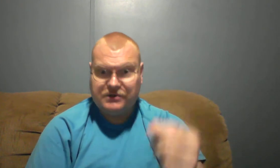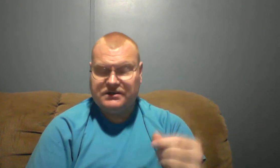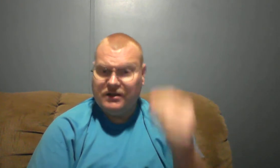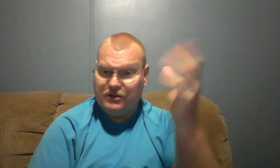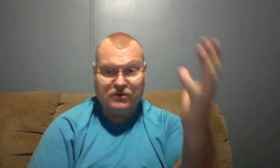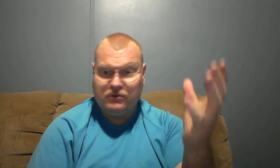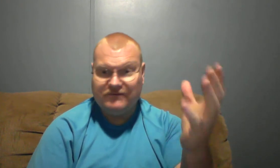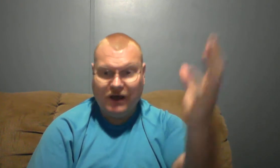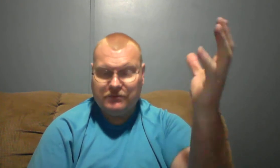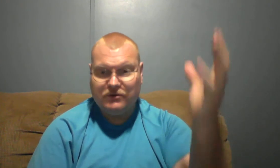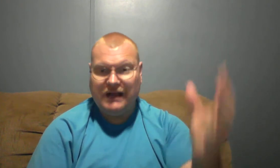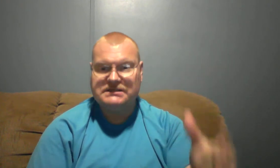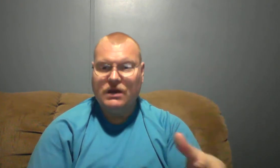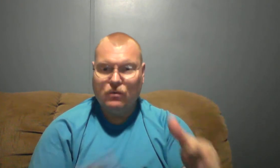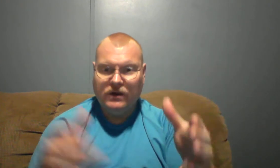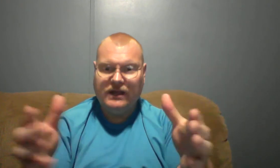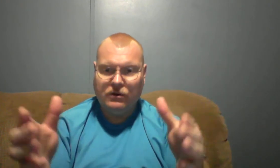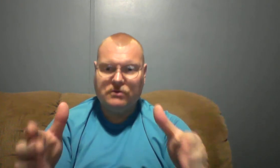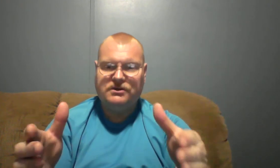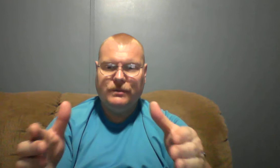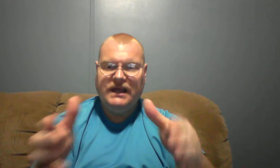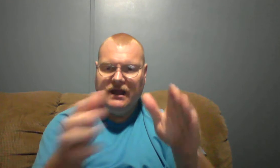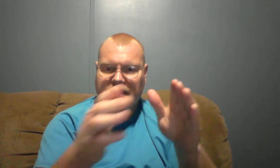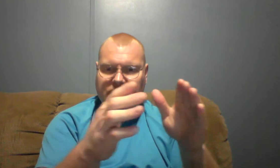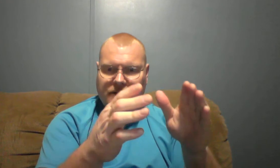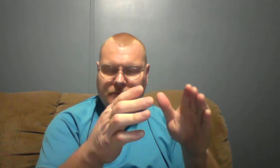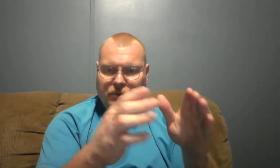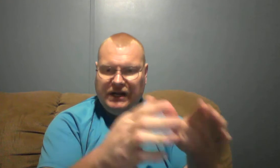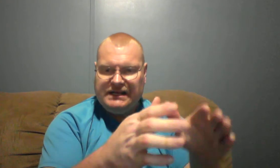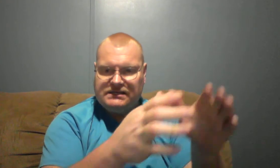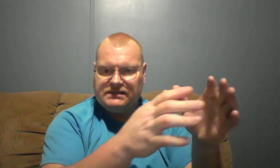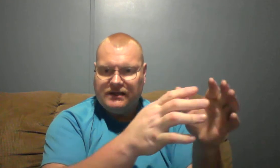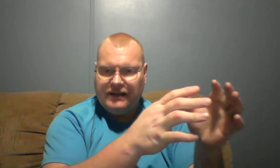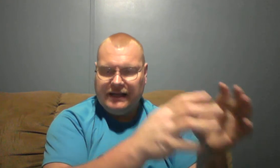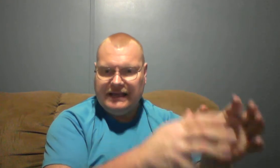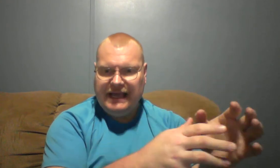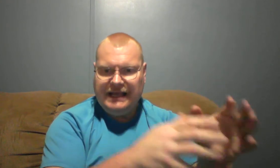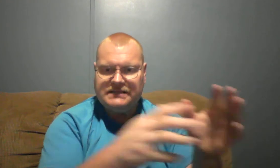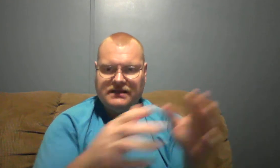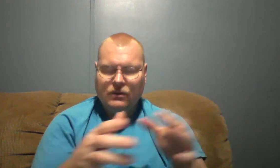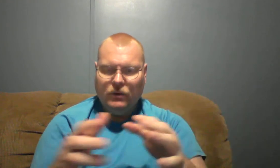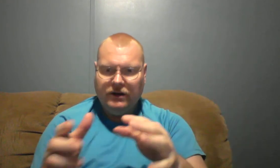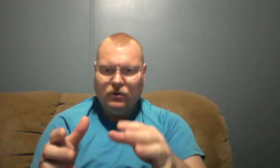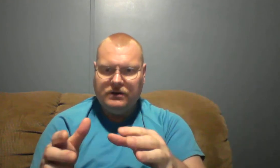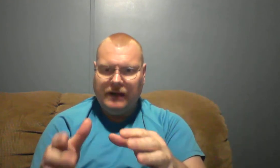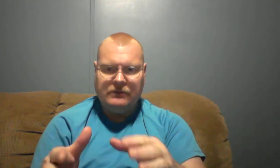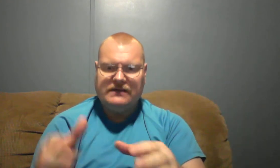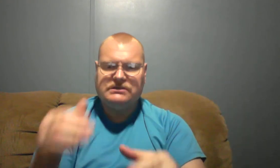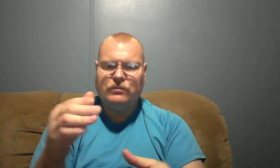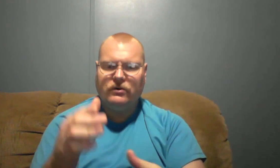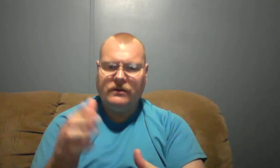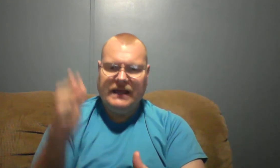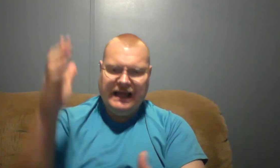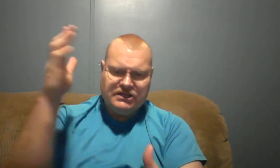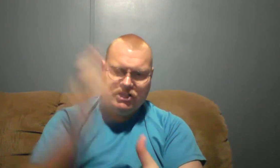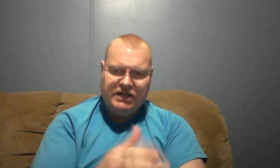to the throne of God with Christ. We are going to be priests and kings and The Bible tells us we are going to be judging